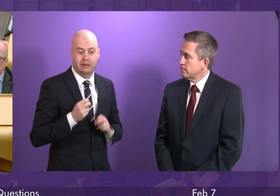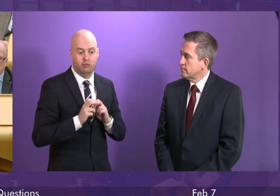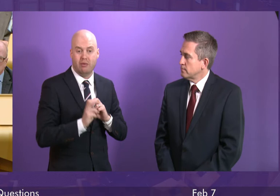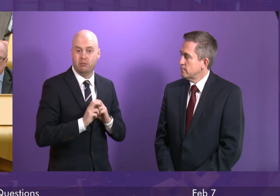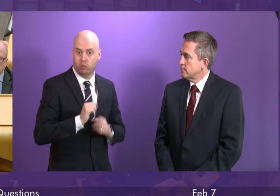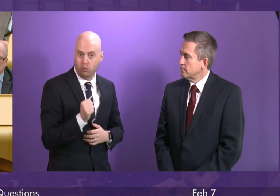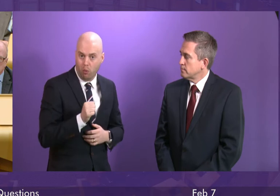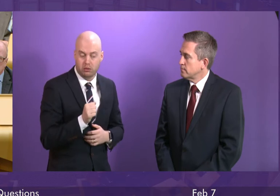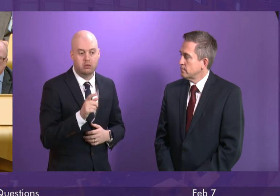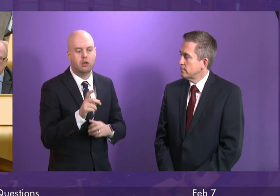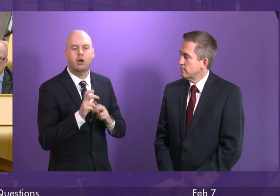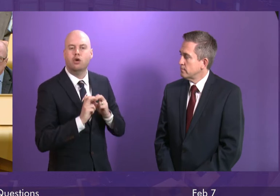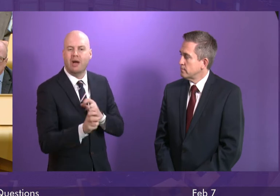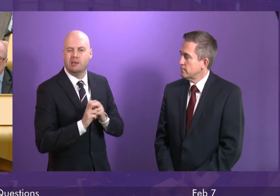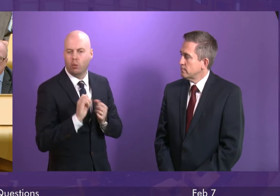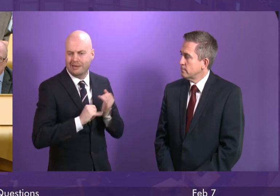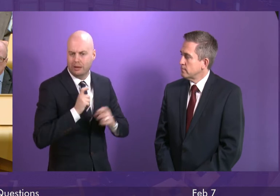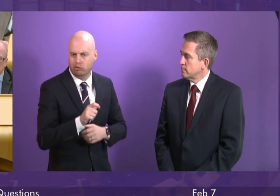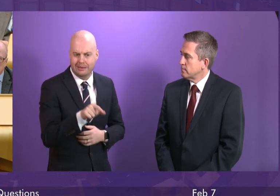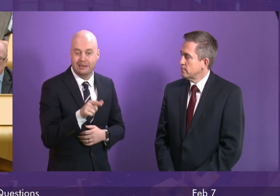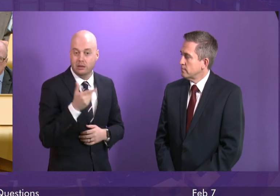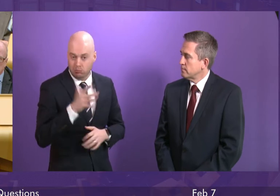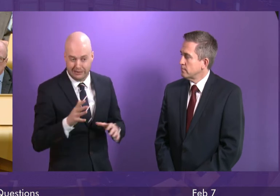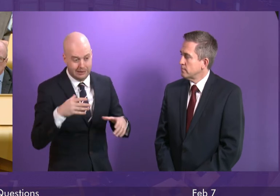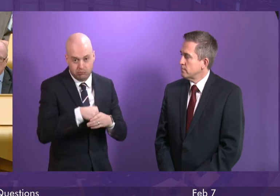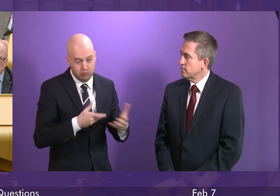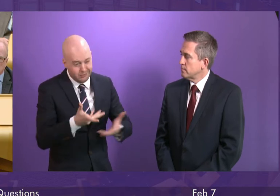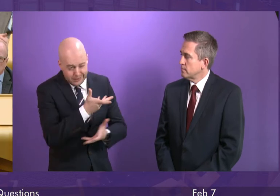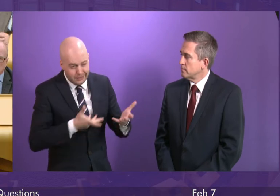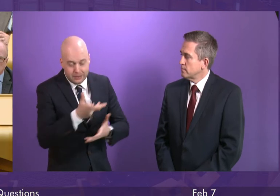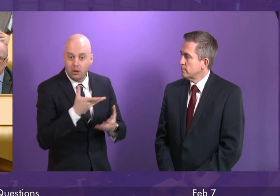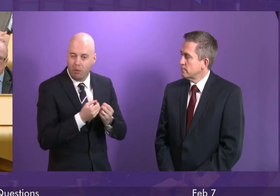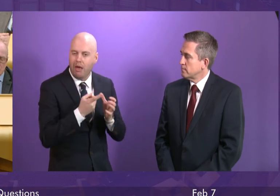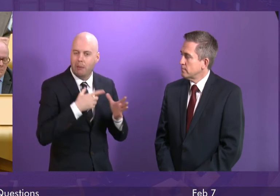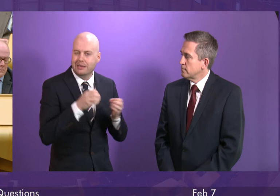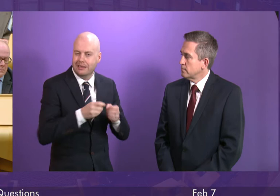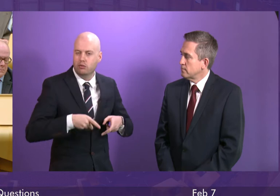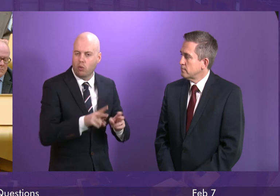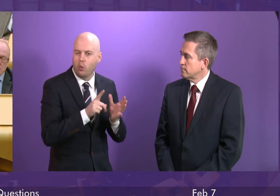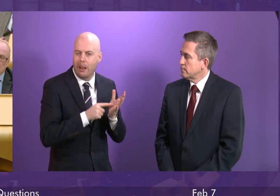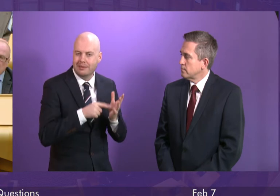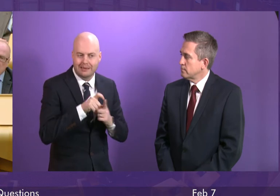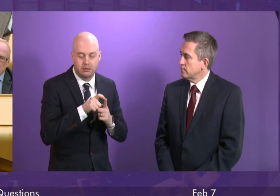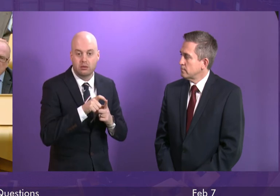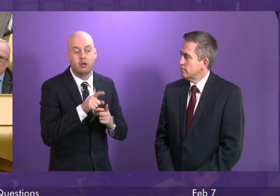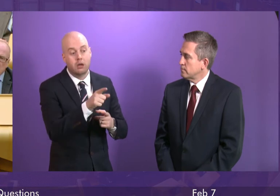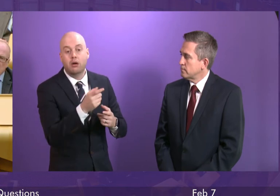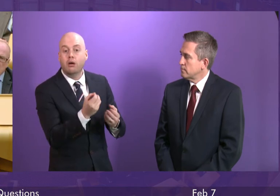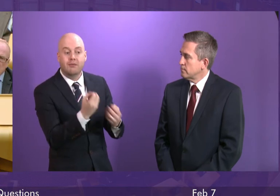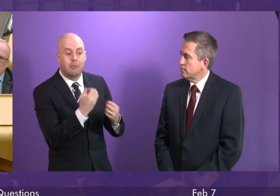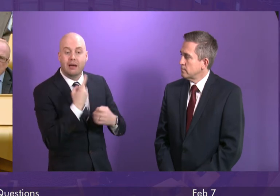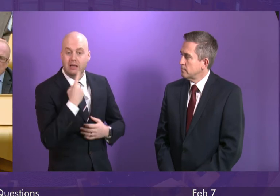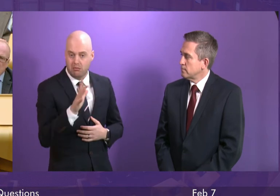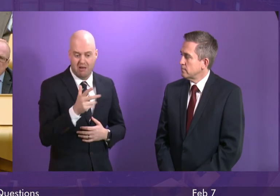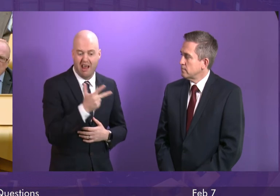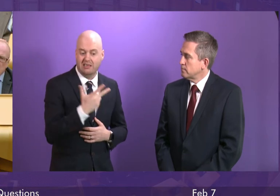Transport Secretary have worked tirelessly with Aberdeen Roads Limited, and I am pleased to say that not only is more than 85 per cent of the road